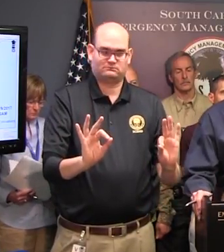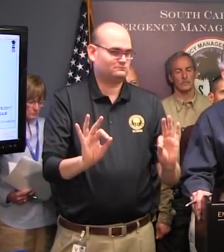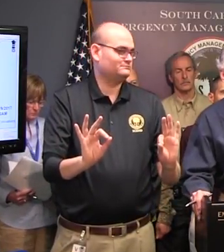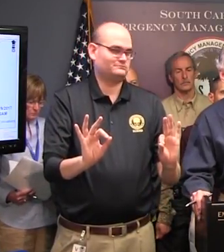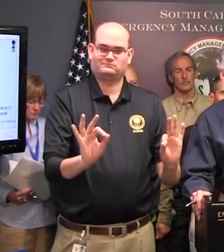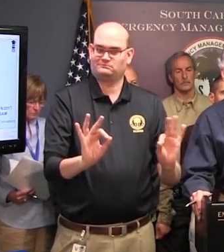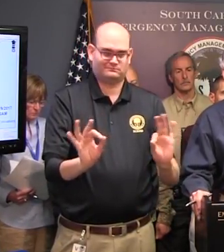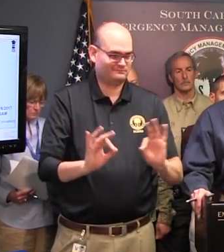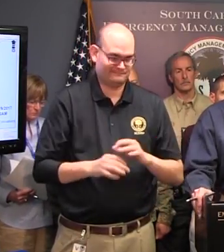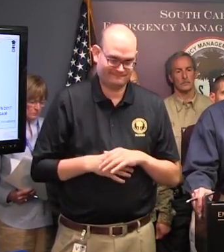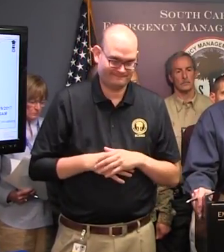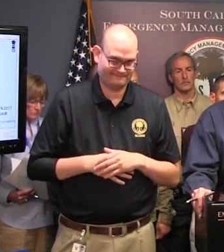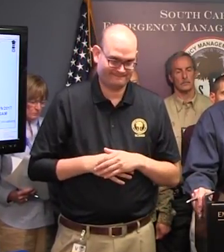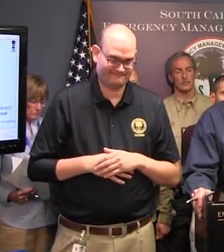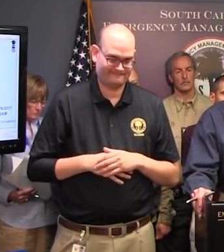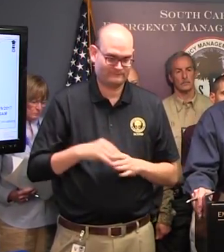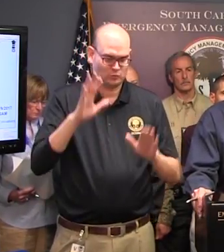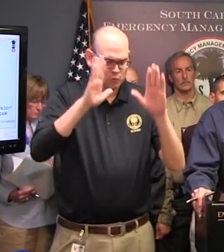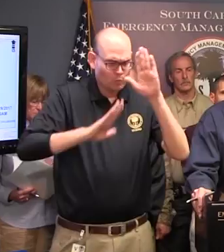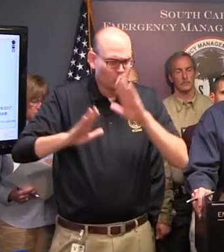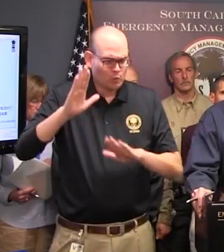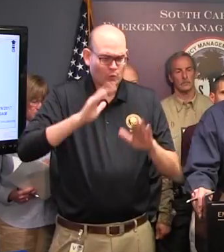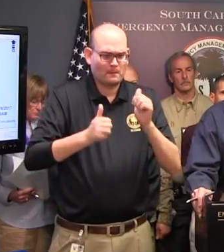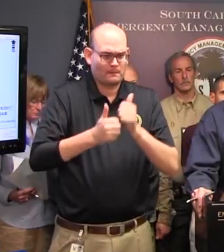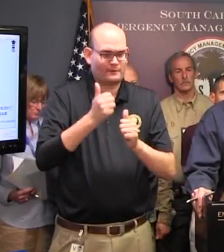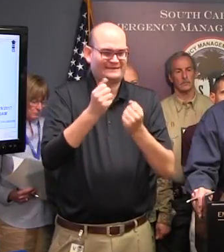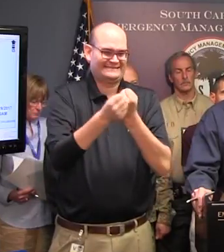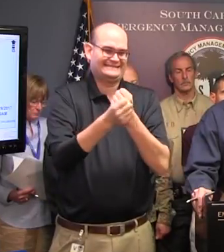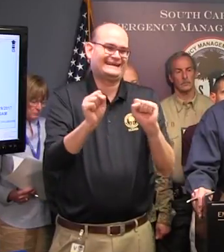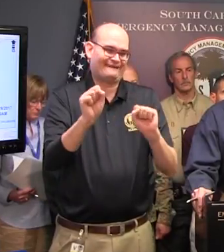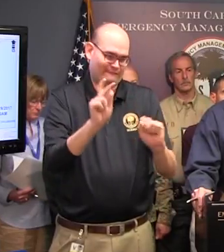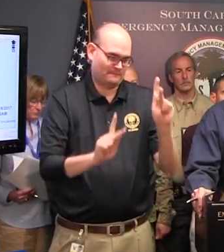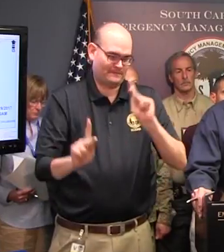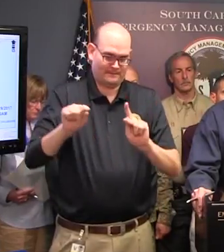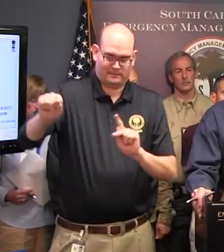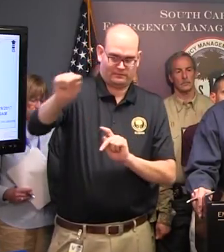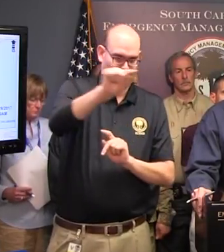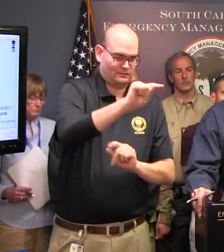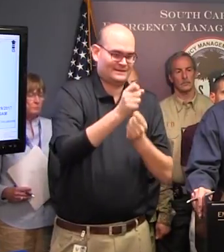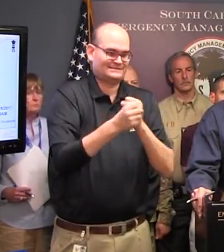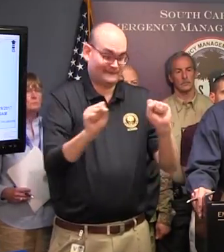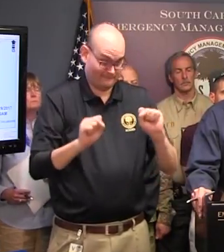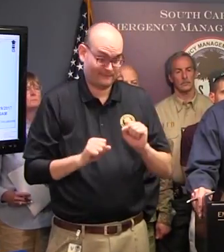the main thing we're worried about is the safety of the people. That's our main concern.